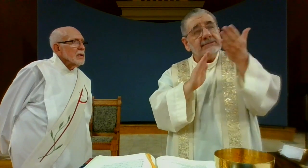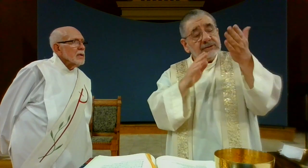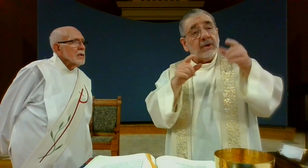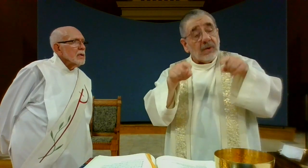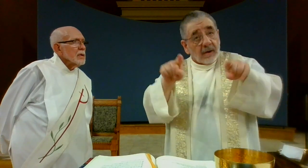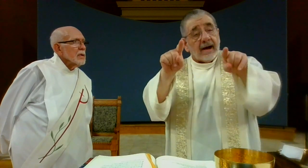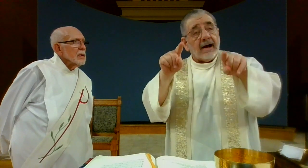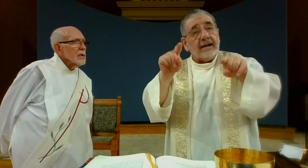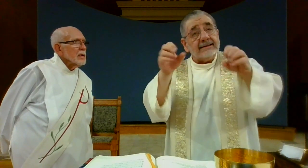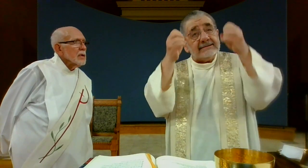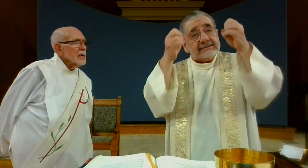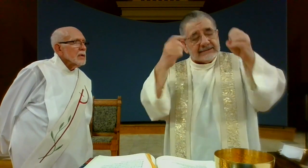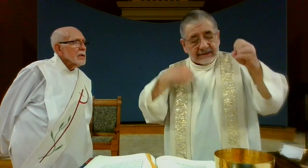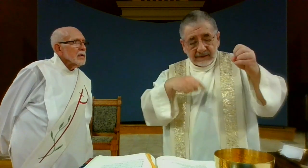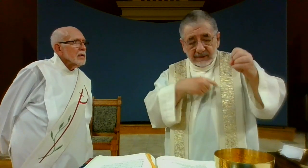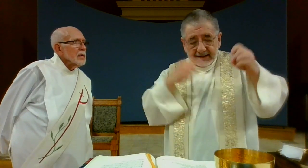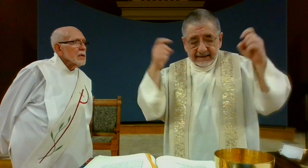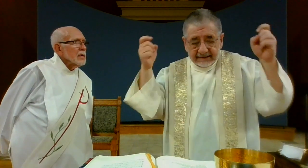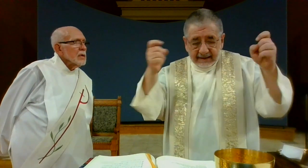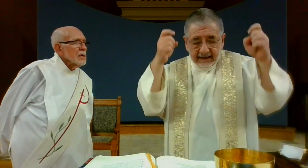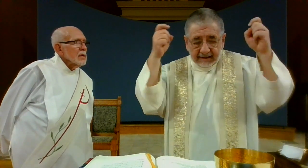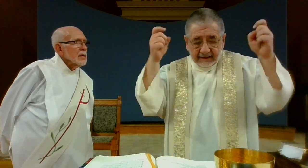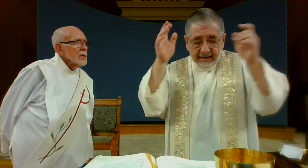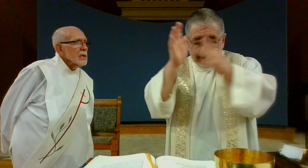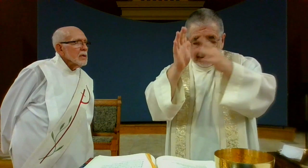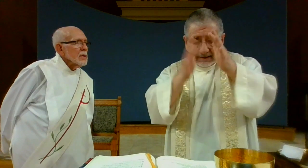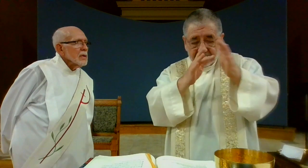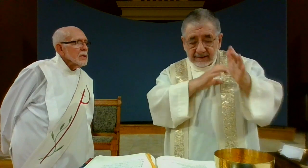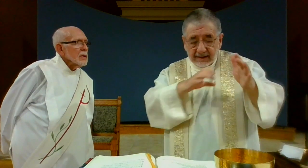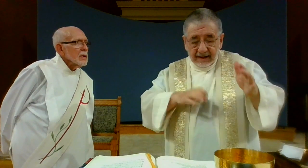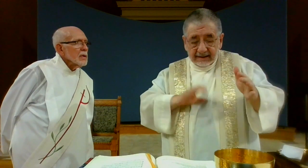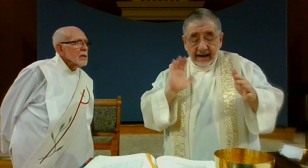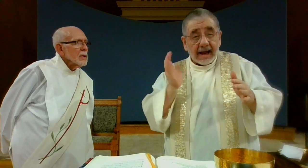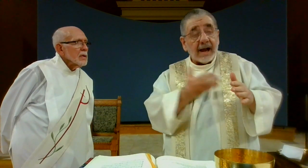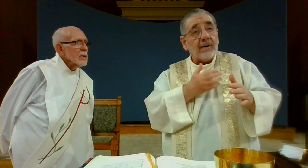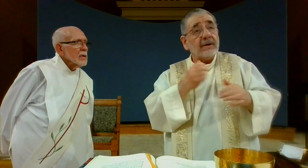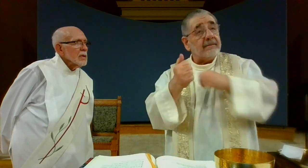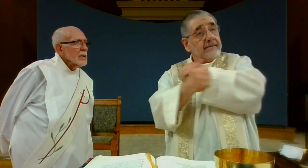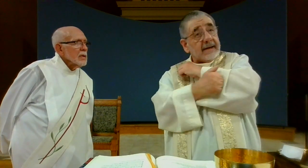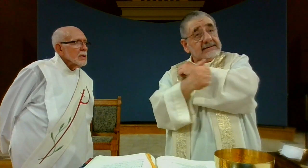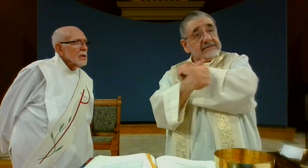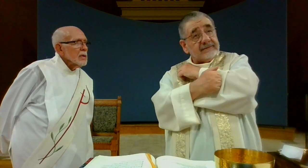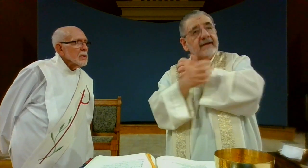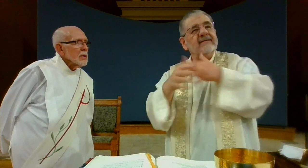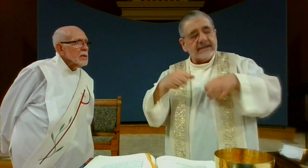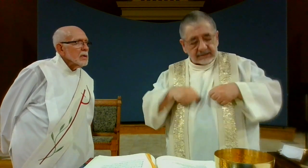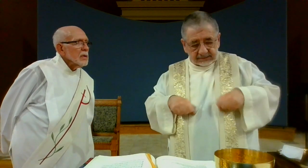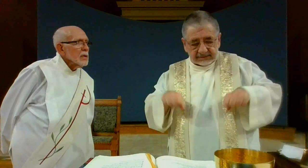above all, to laud you yet more gloriously, when Christ, our Passover, has been